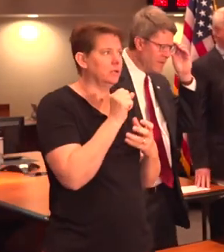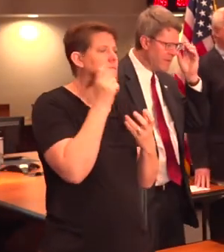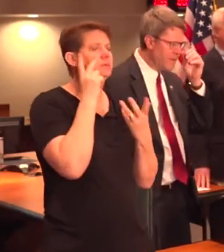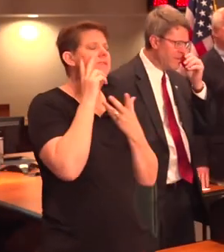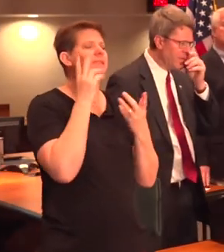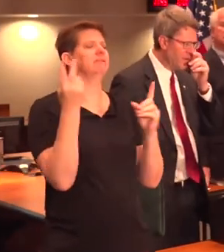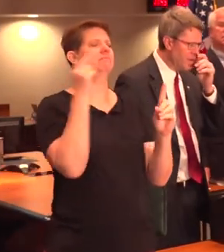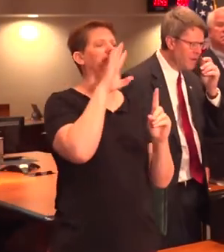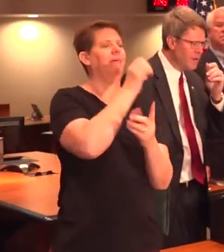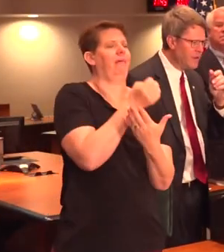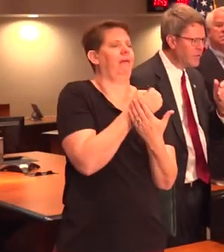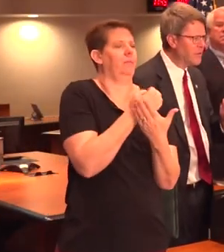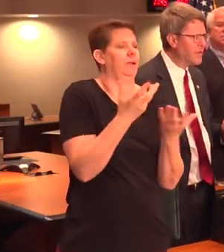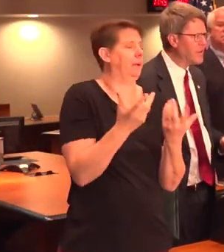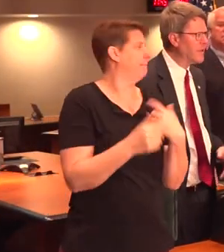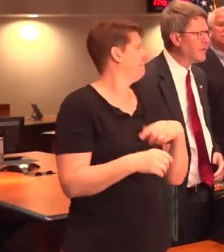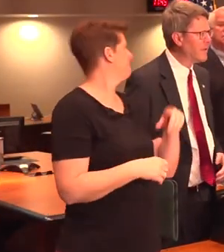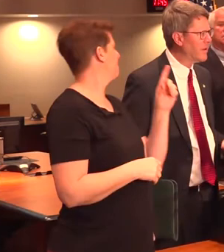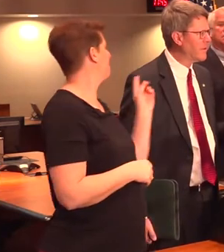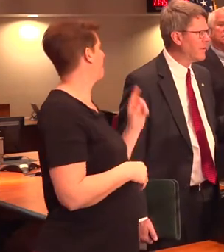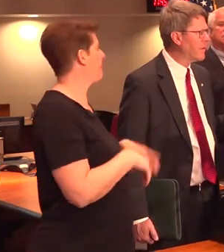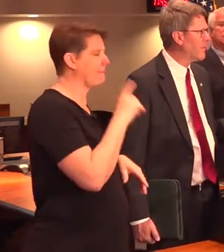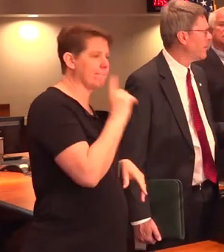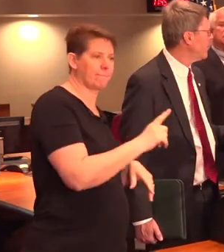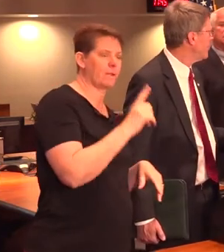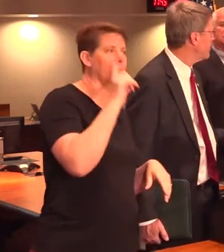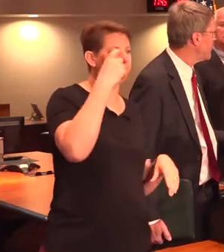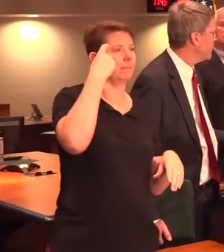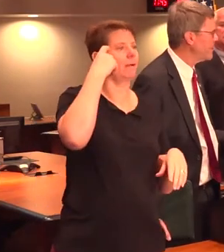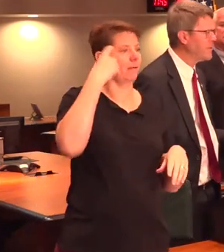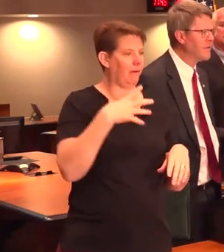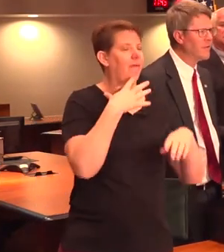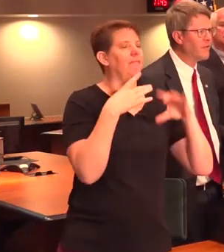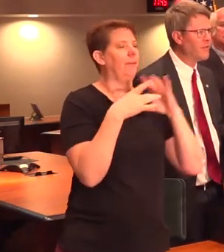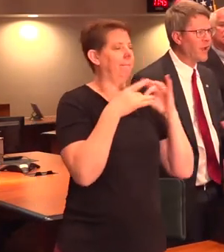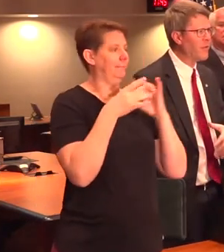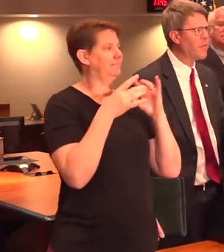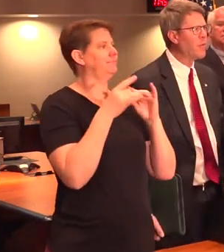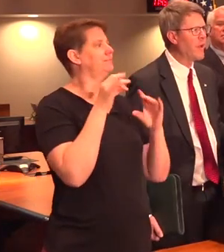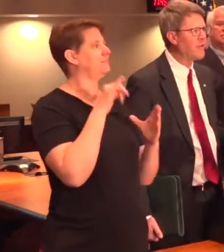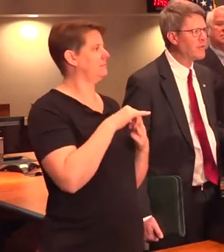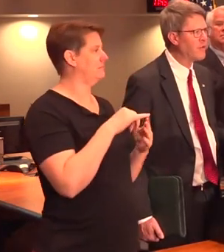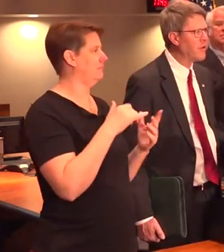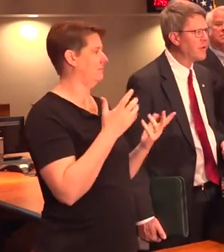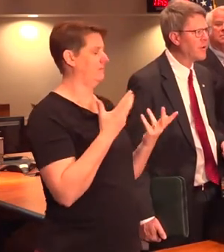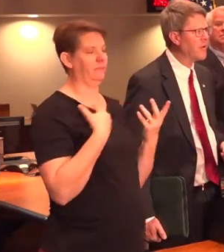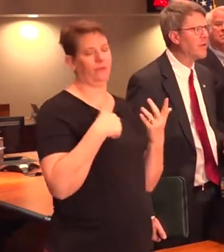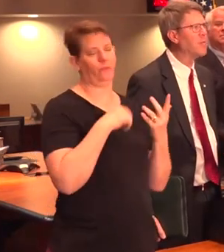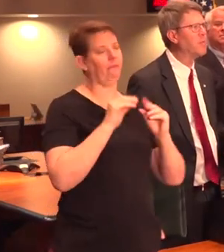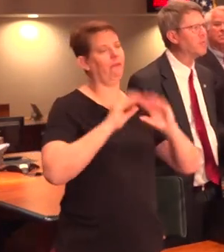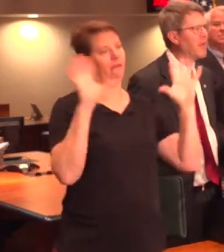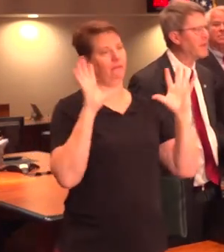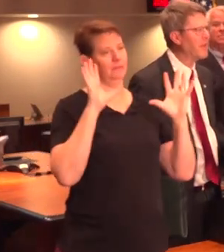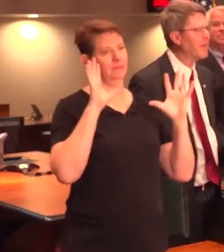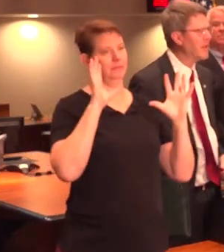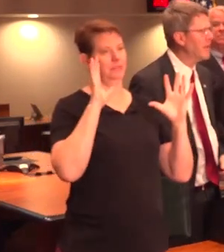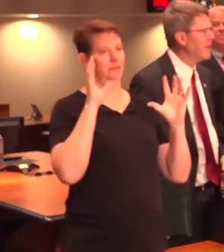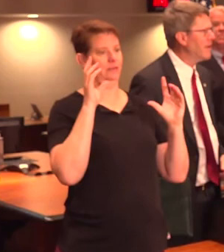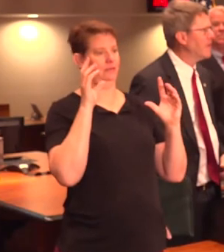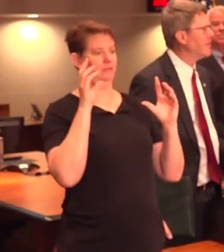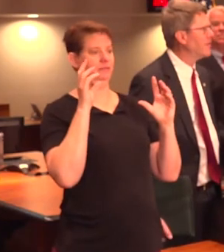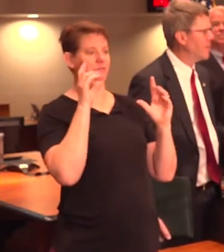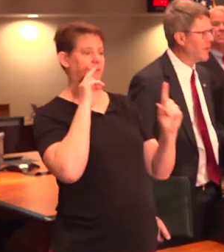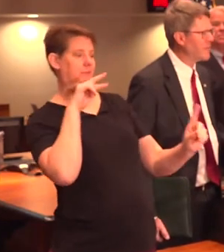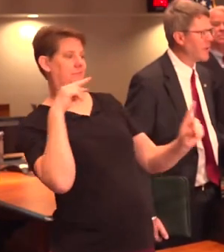from the economic impact. Sure. think the governor alluded certainly to the, we obviously are working in the global supply chain.